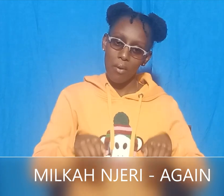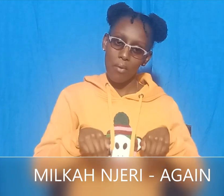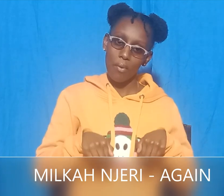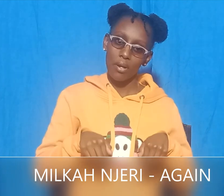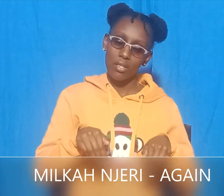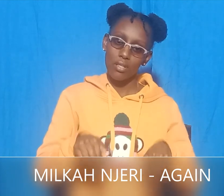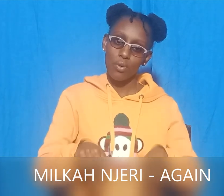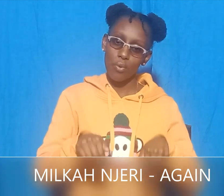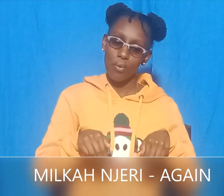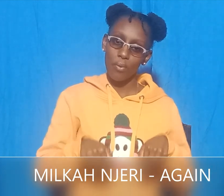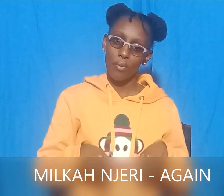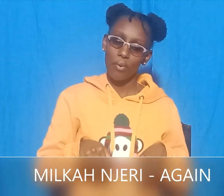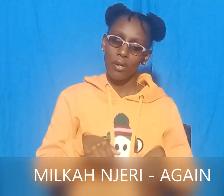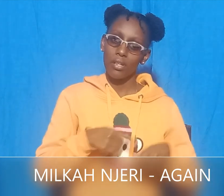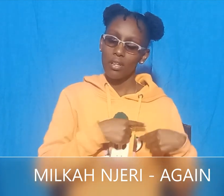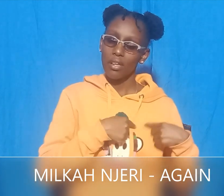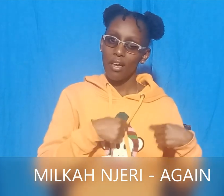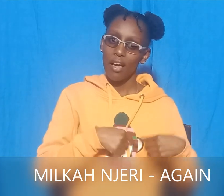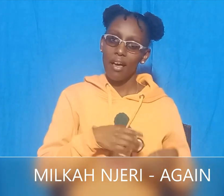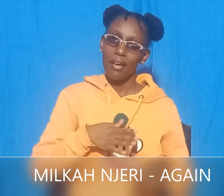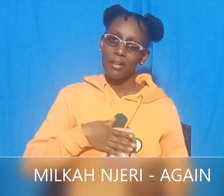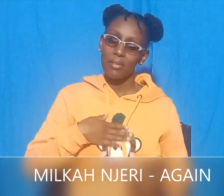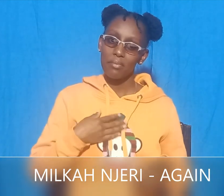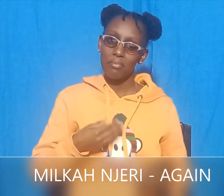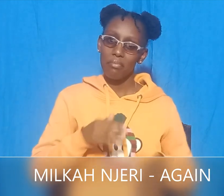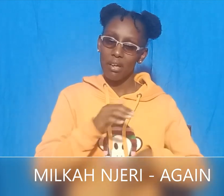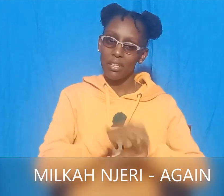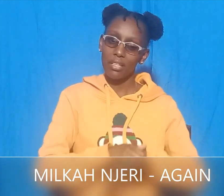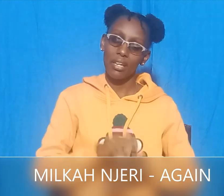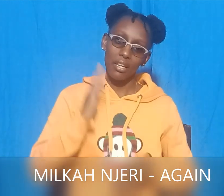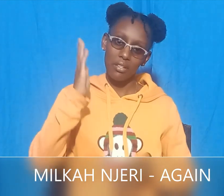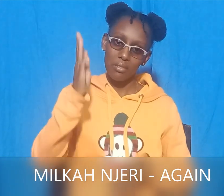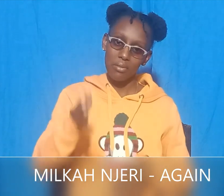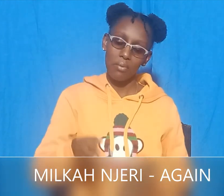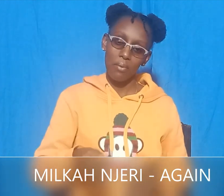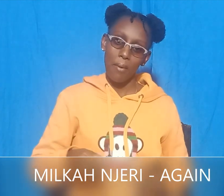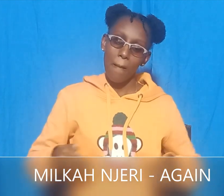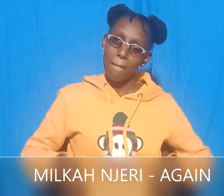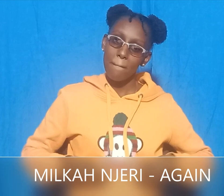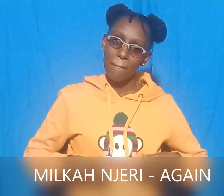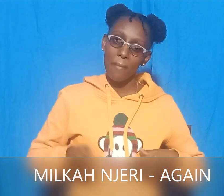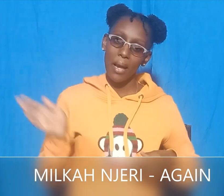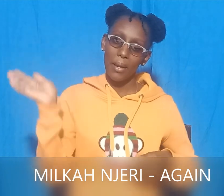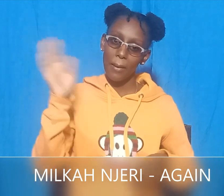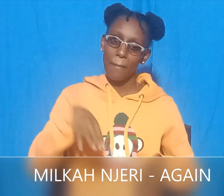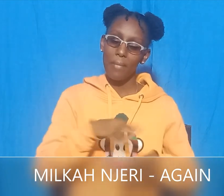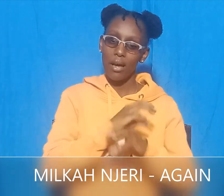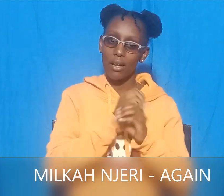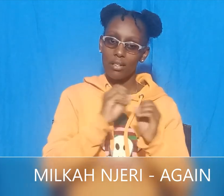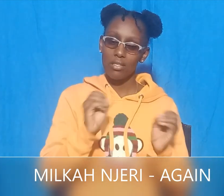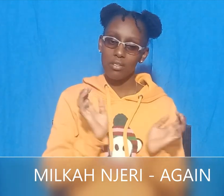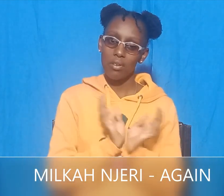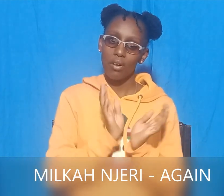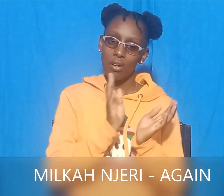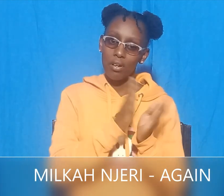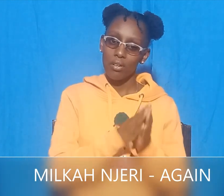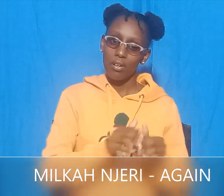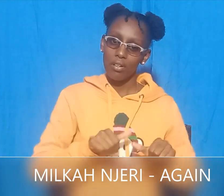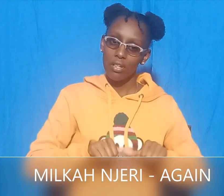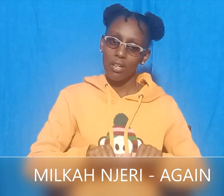I will take my heart. But the monkey did not come back. The crocodile was swimming and swimming in